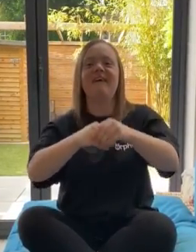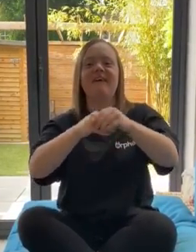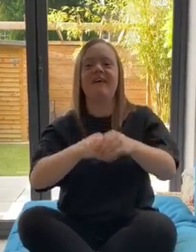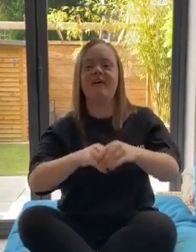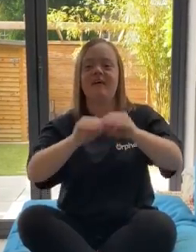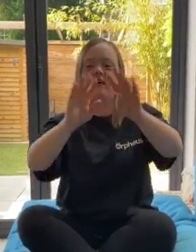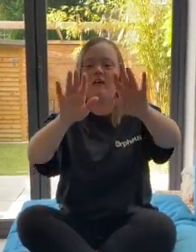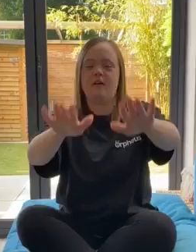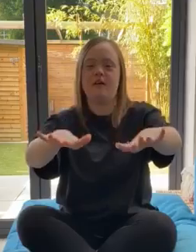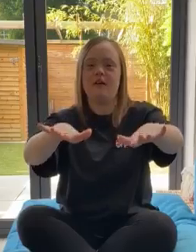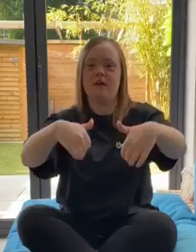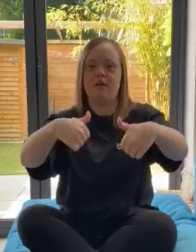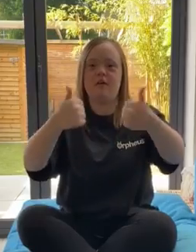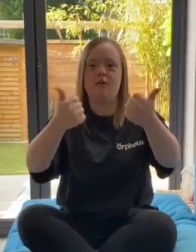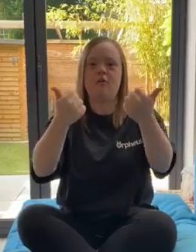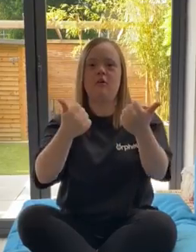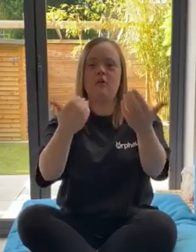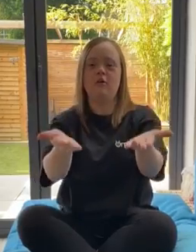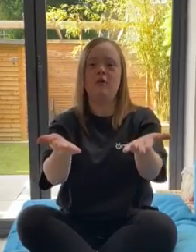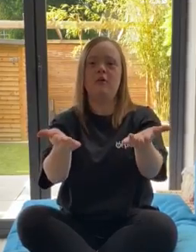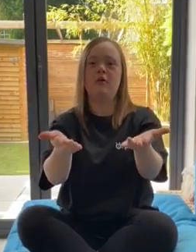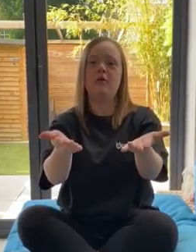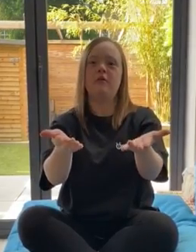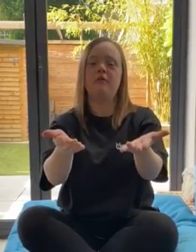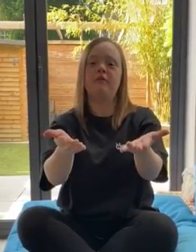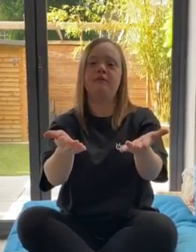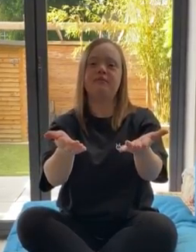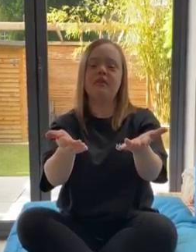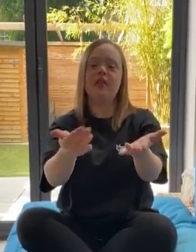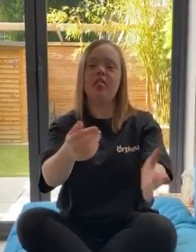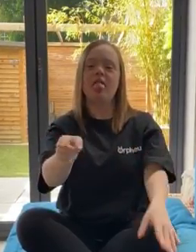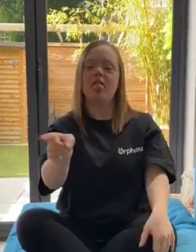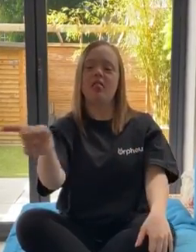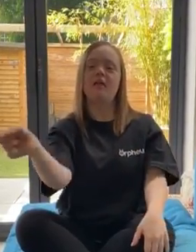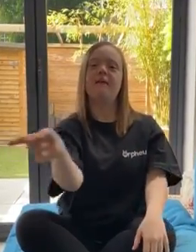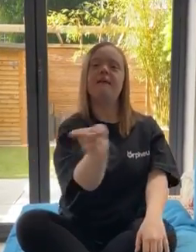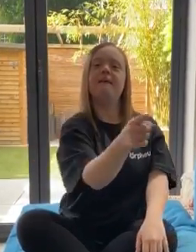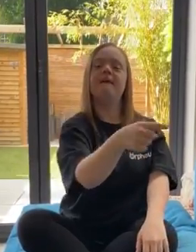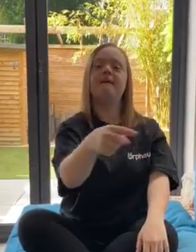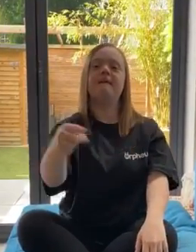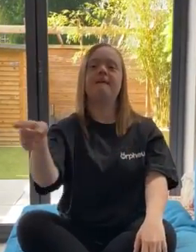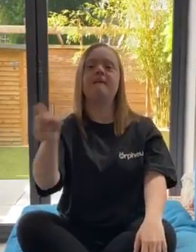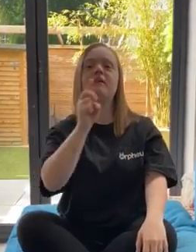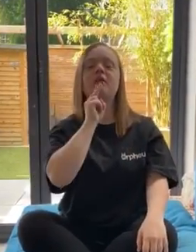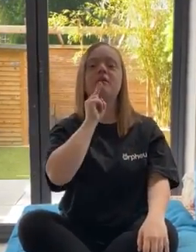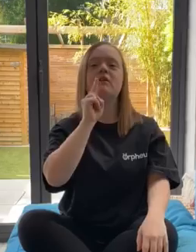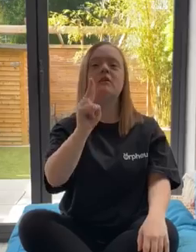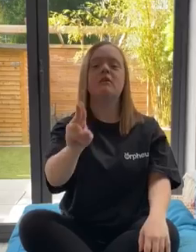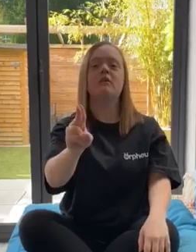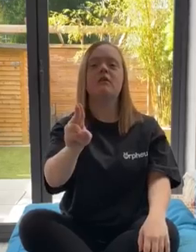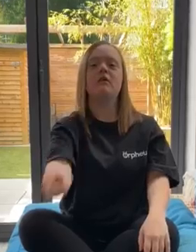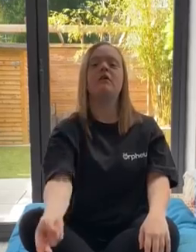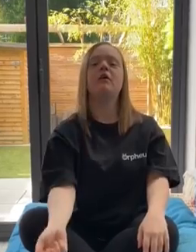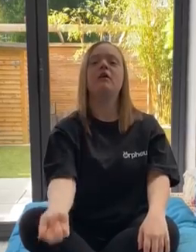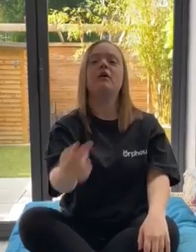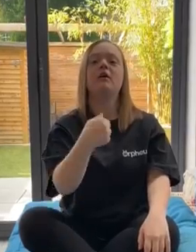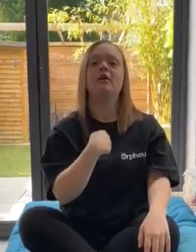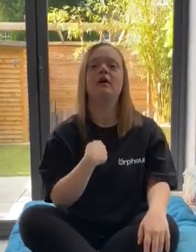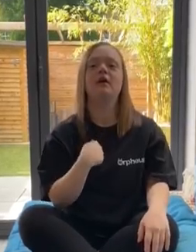saying how can you do, they're really saying, I